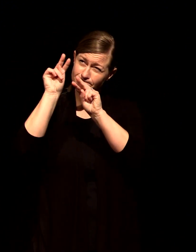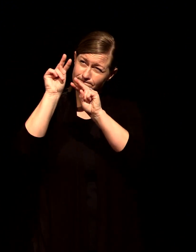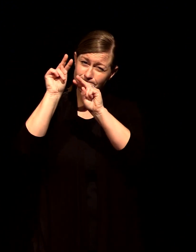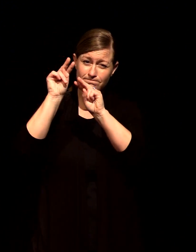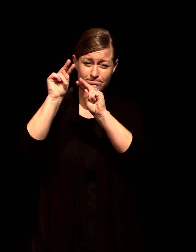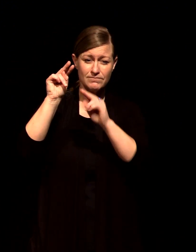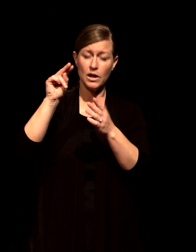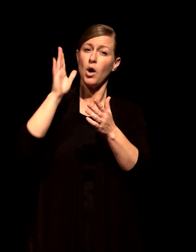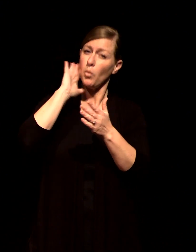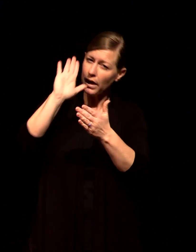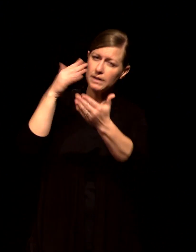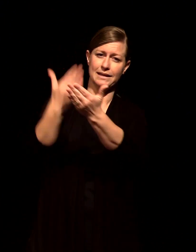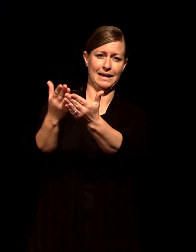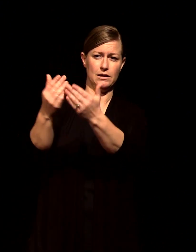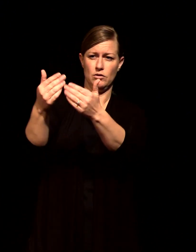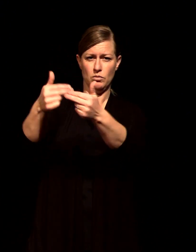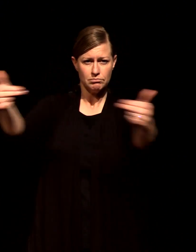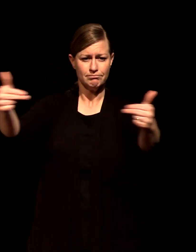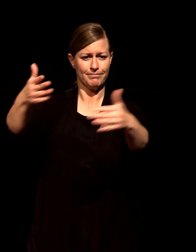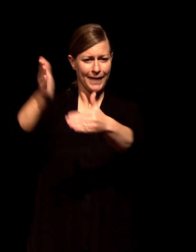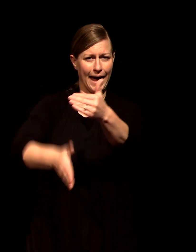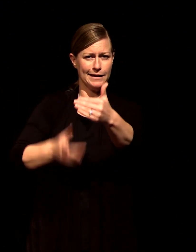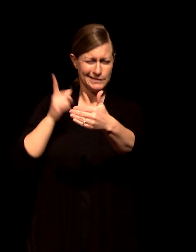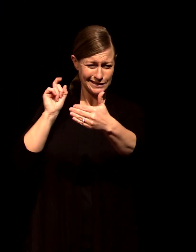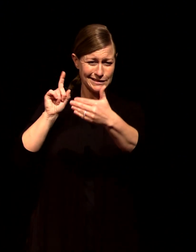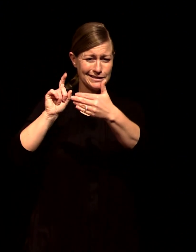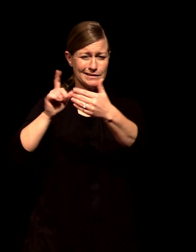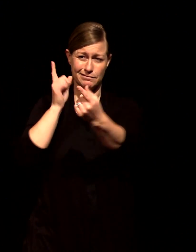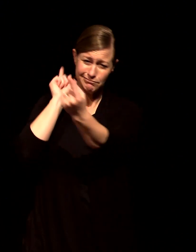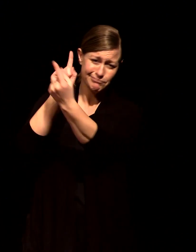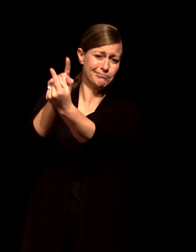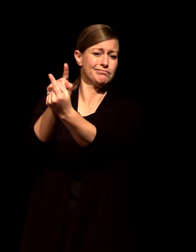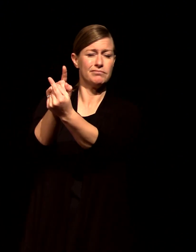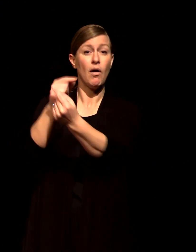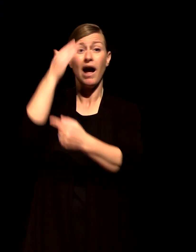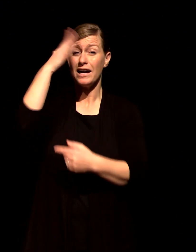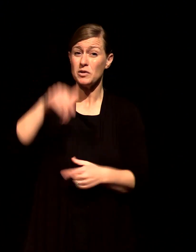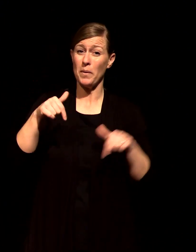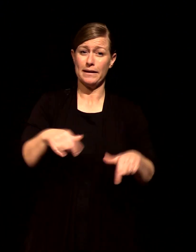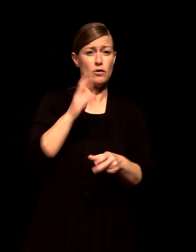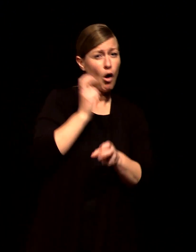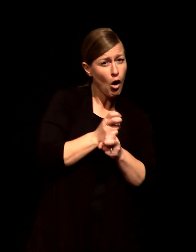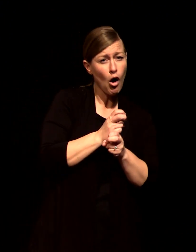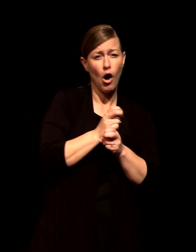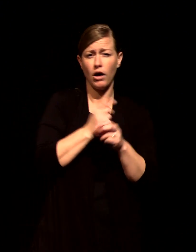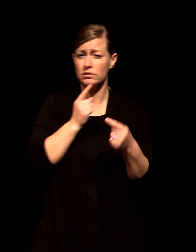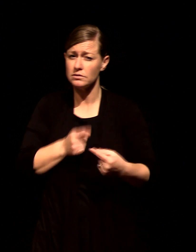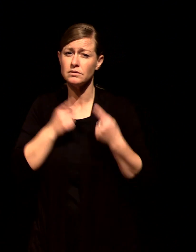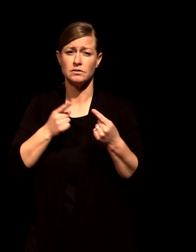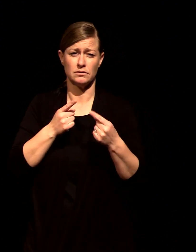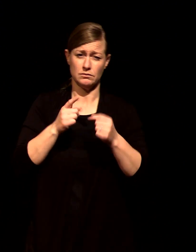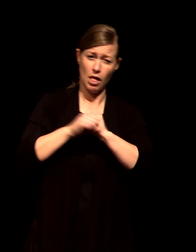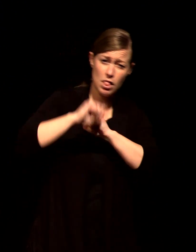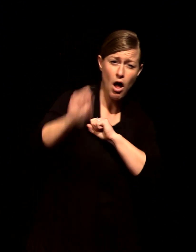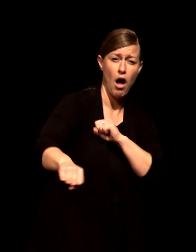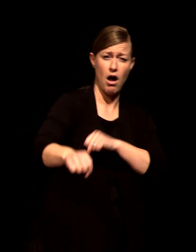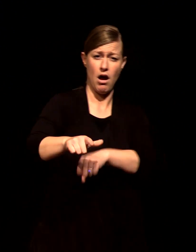difficult and I know it's long but that's the joy that's waiting for us and the end of that race is just the